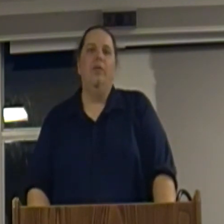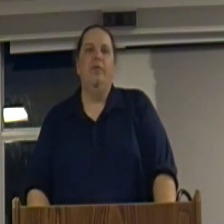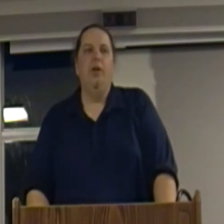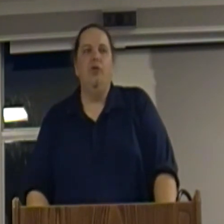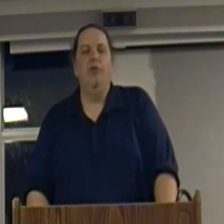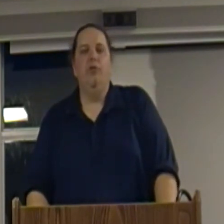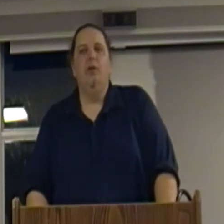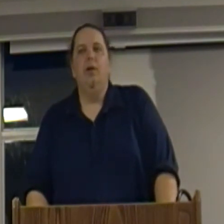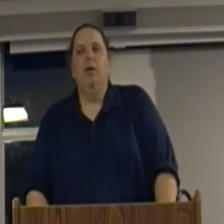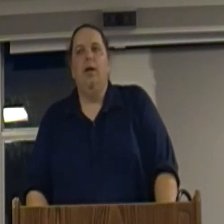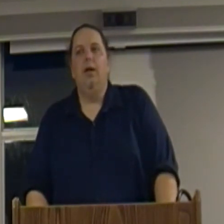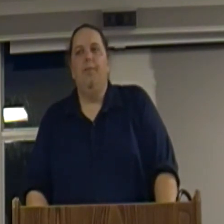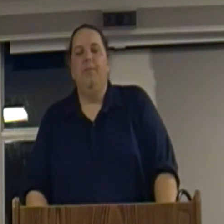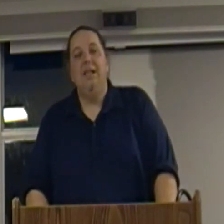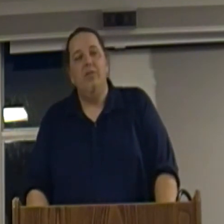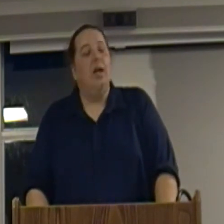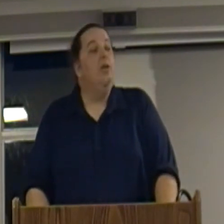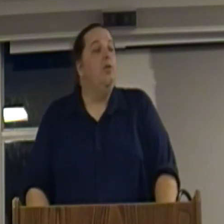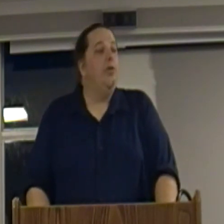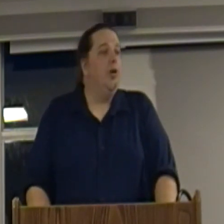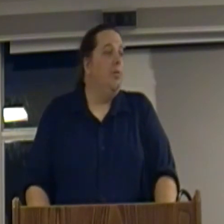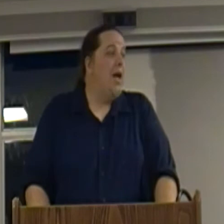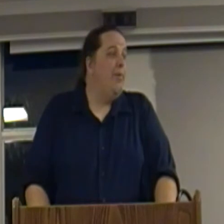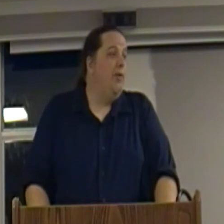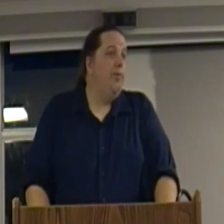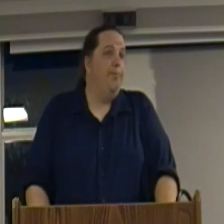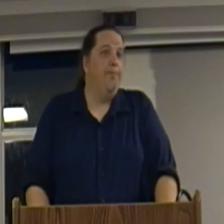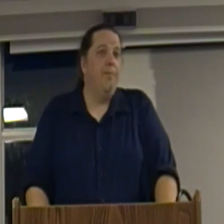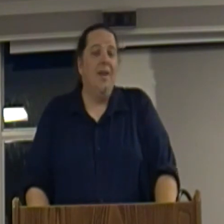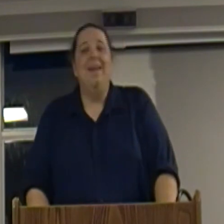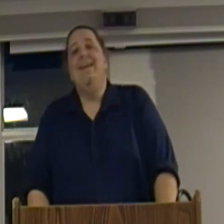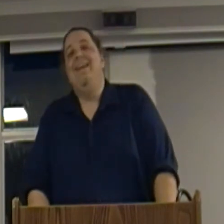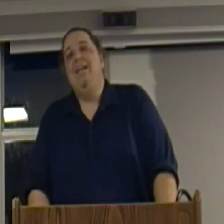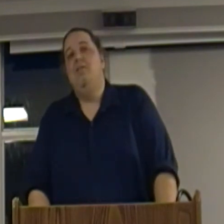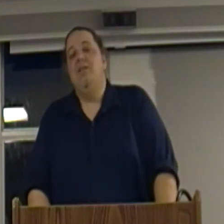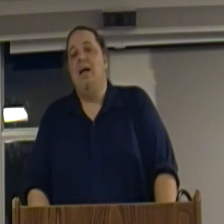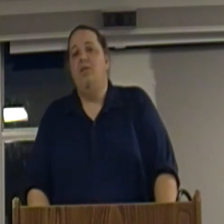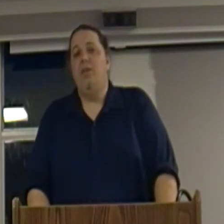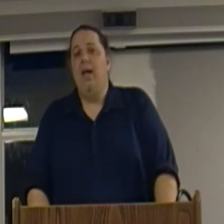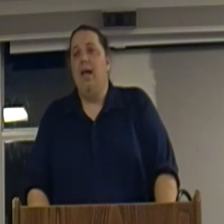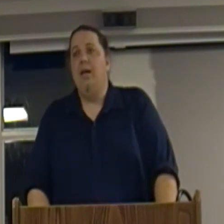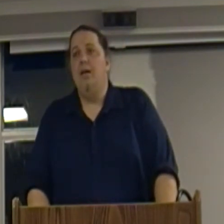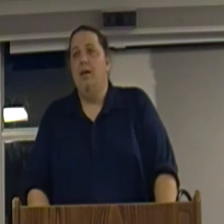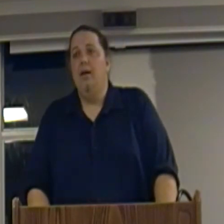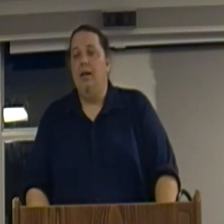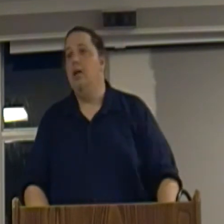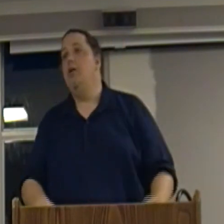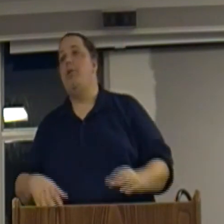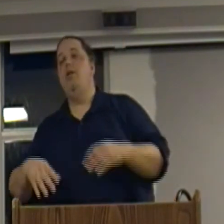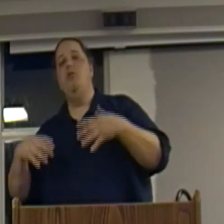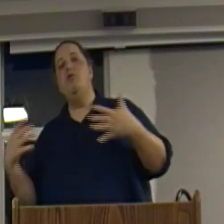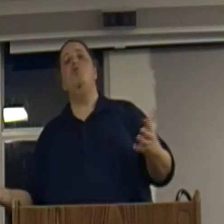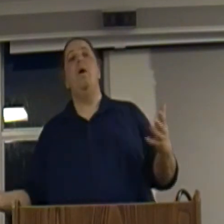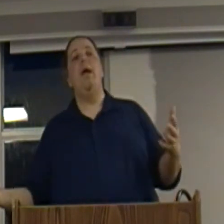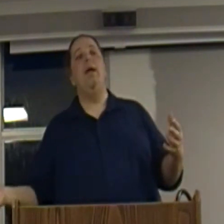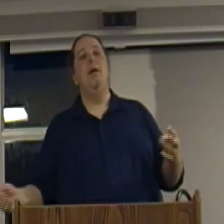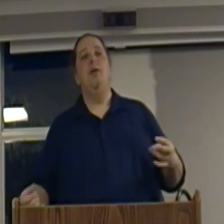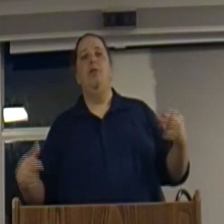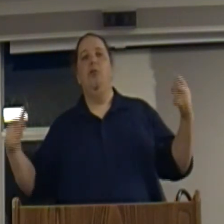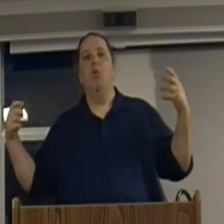Wealth of Nations. He does not use the term capitalism. He does not say here is a new way to